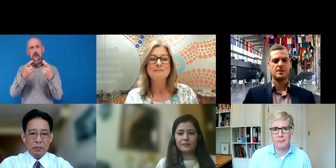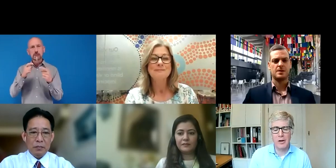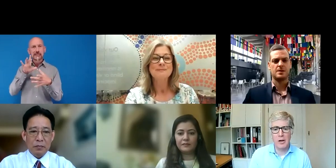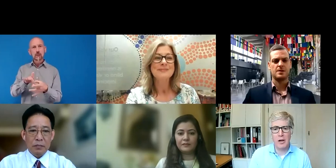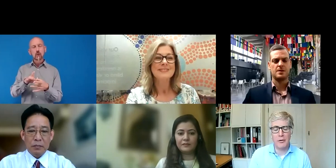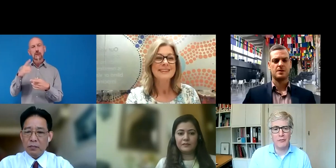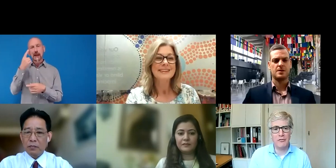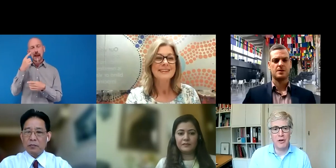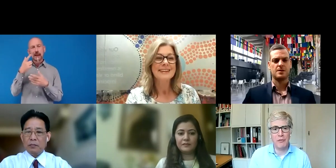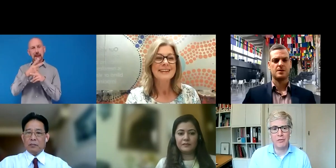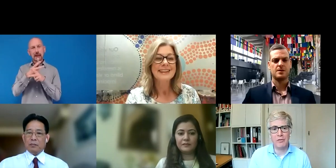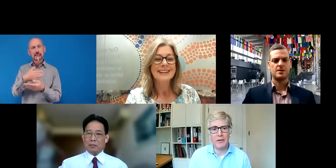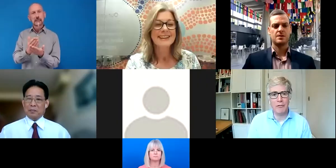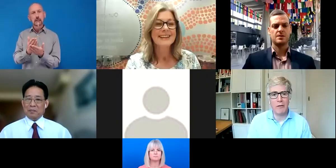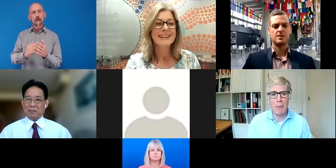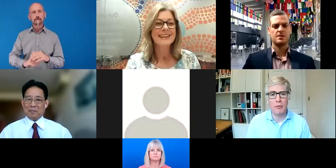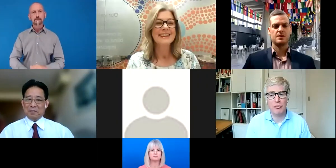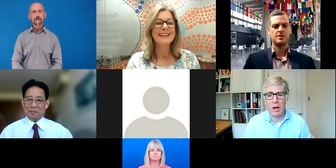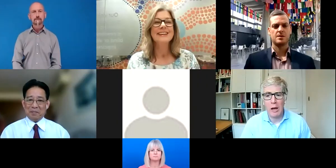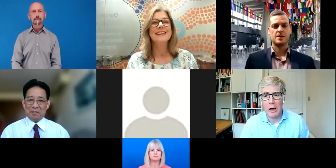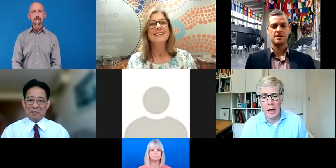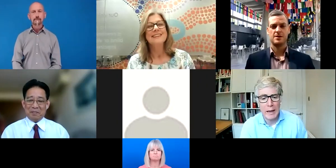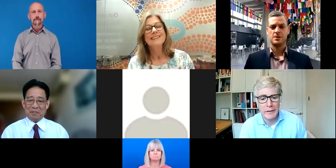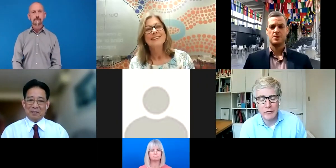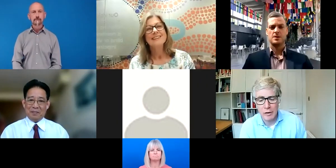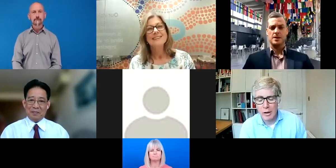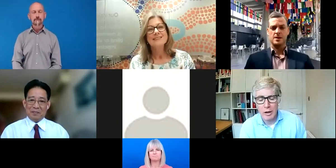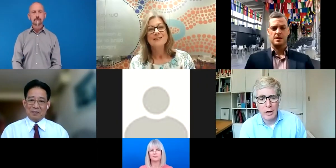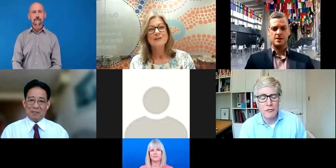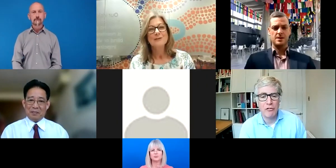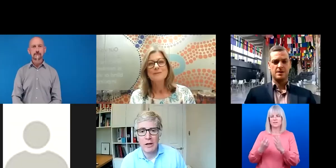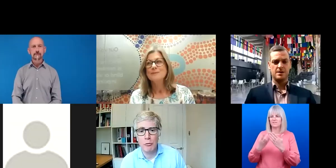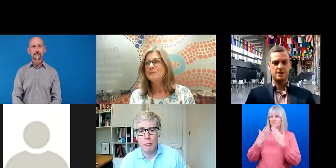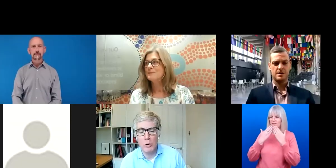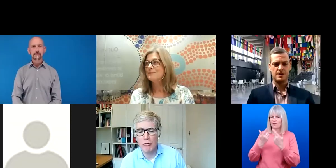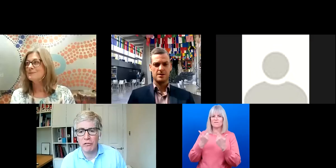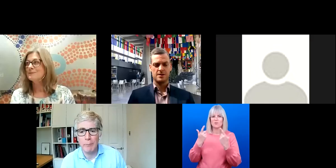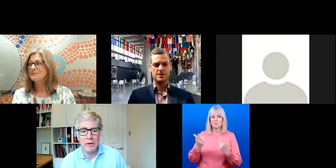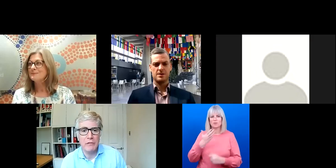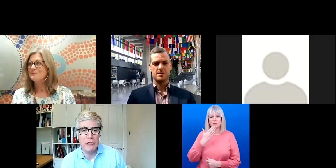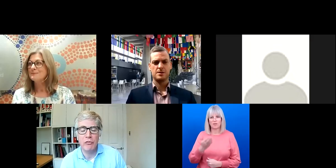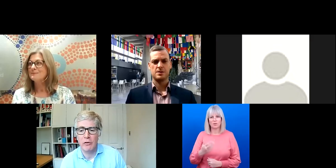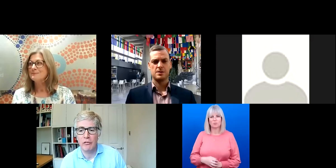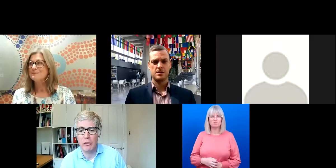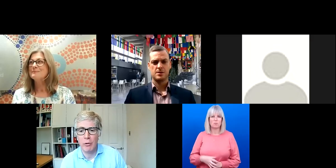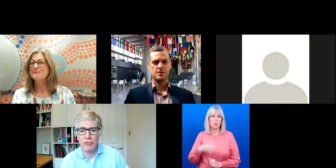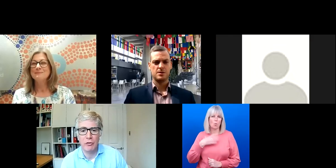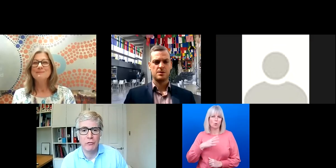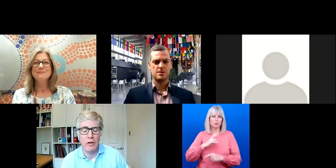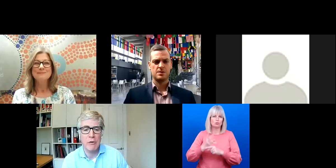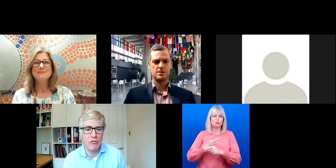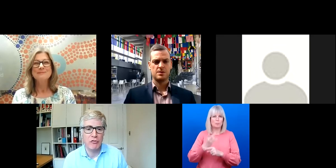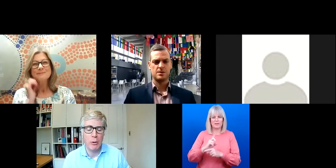you. Jennifer, thanks very much. And I just echo what you just said. Please do send us the